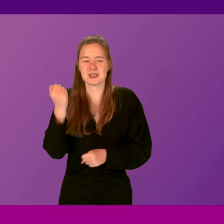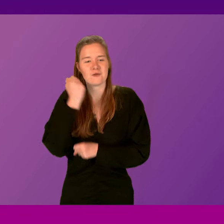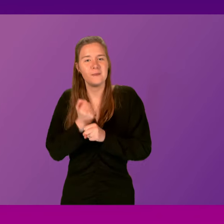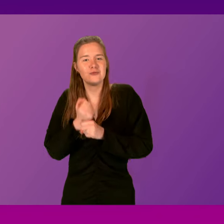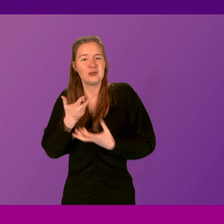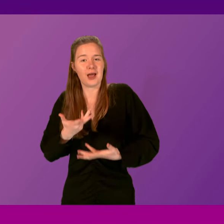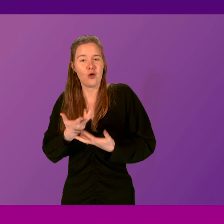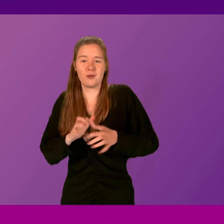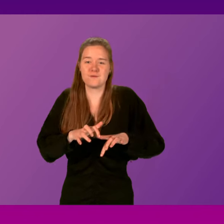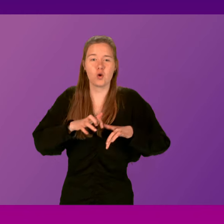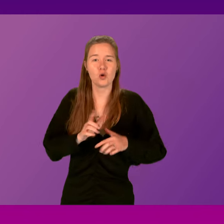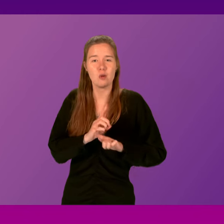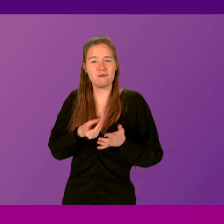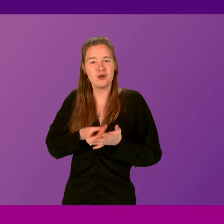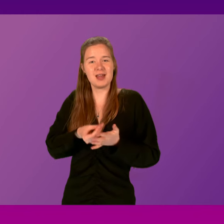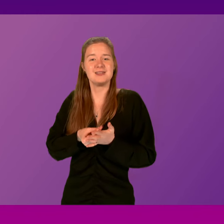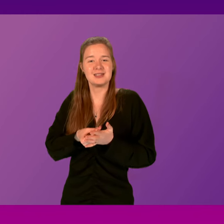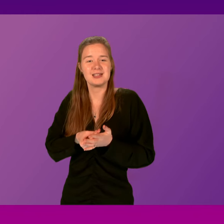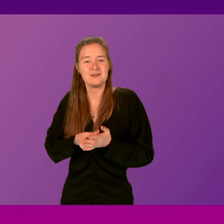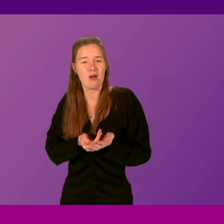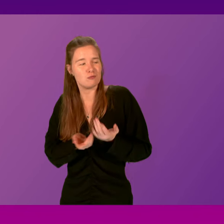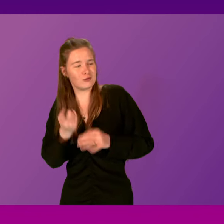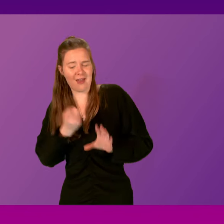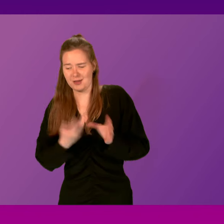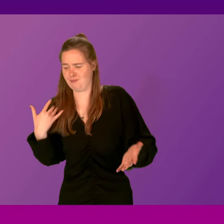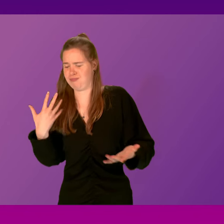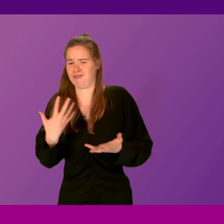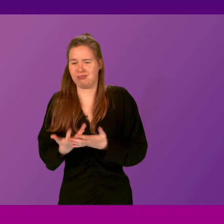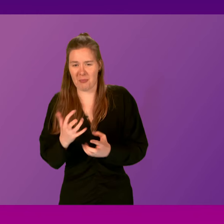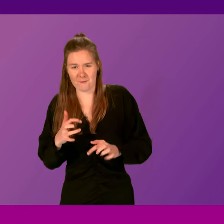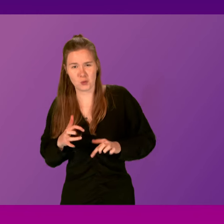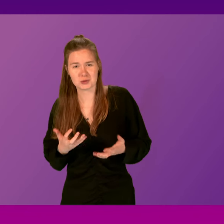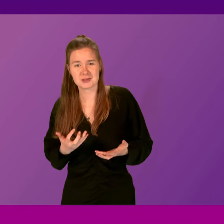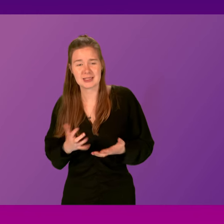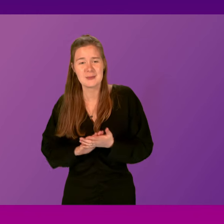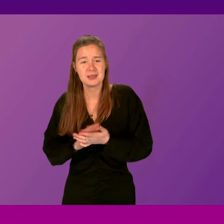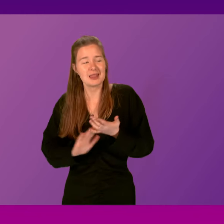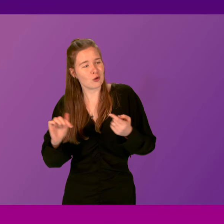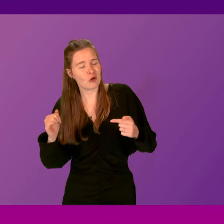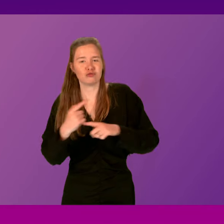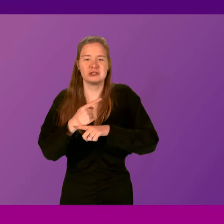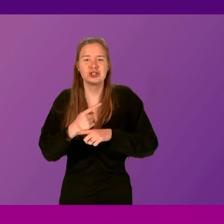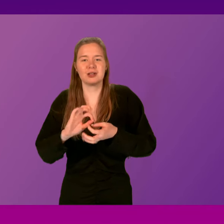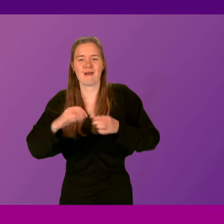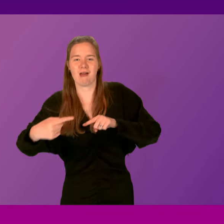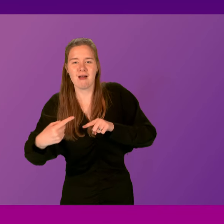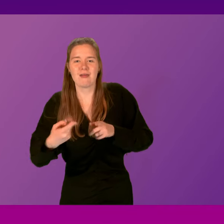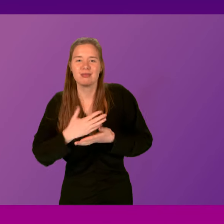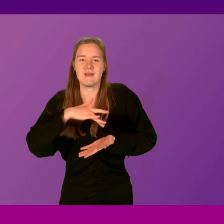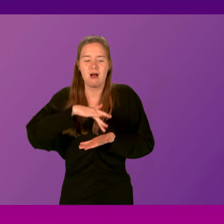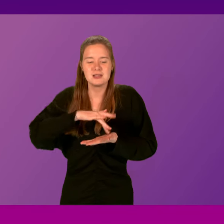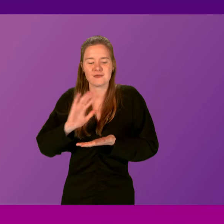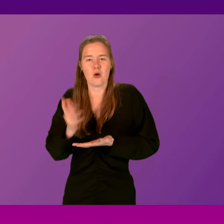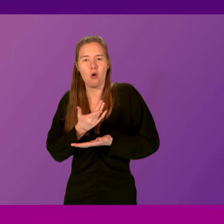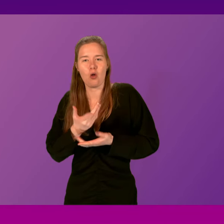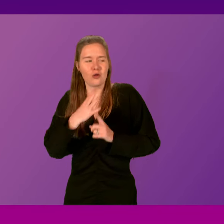we froze fares for a number of years. And again, we get to the contradiction at the heart of every single